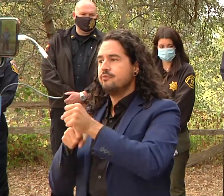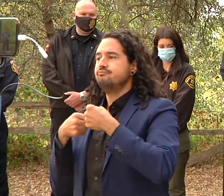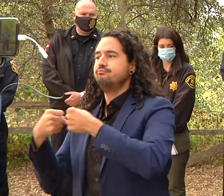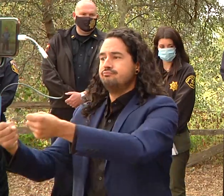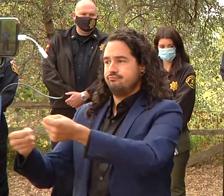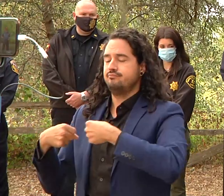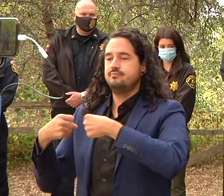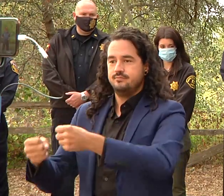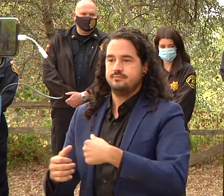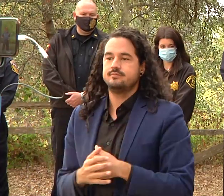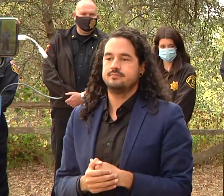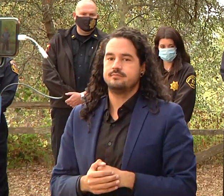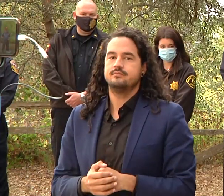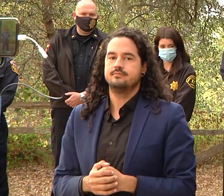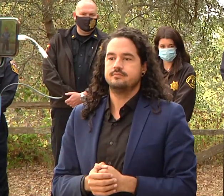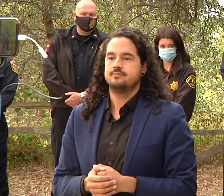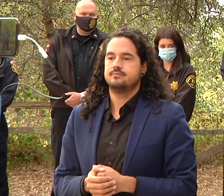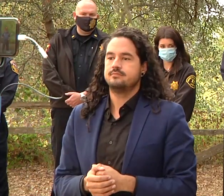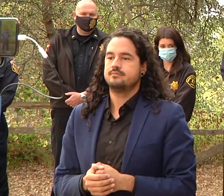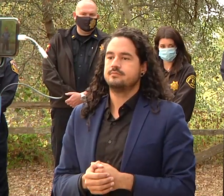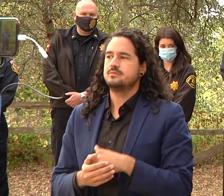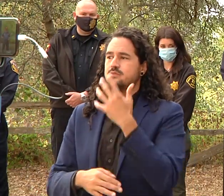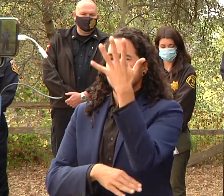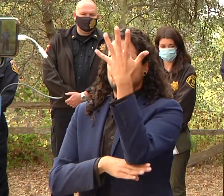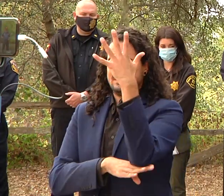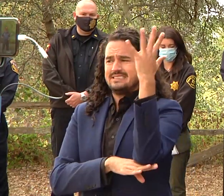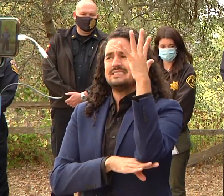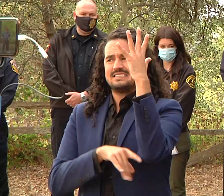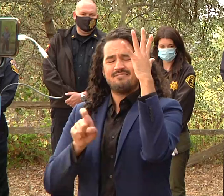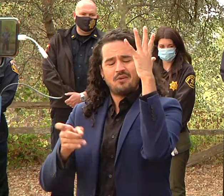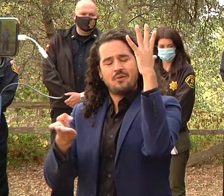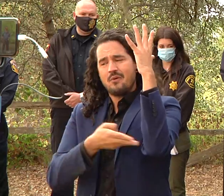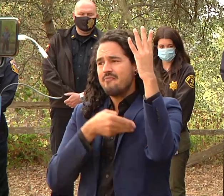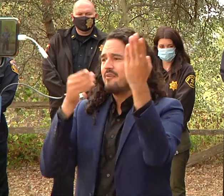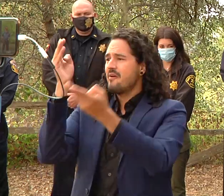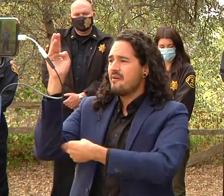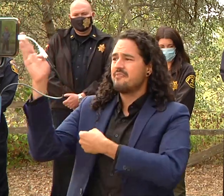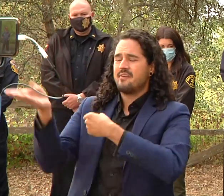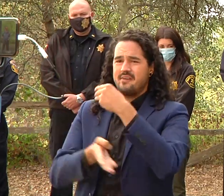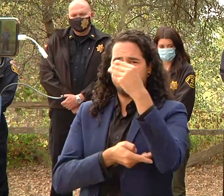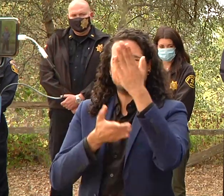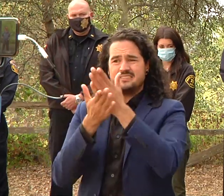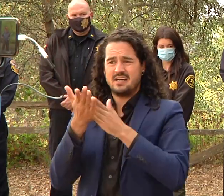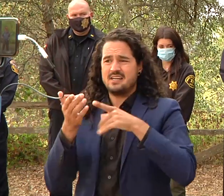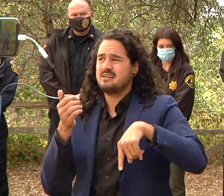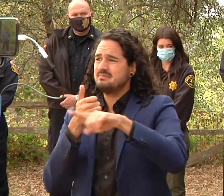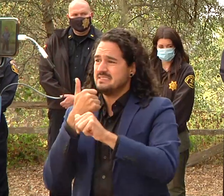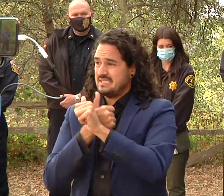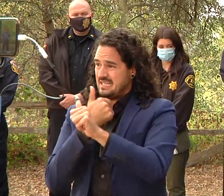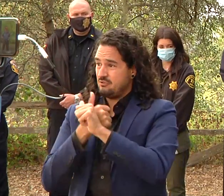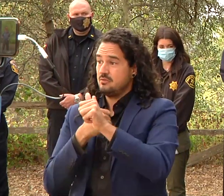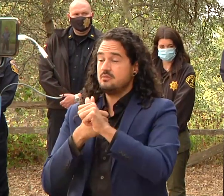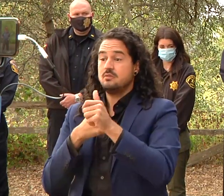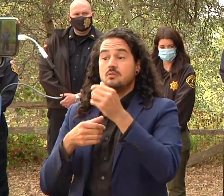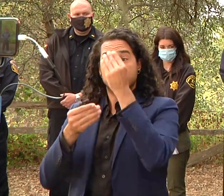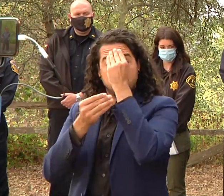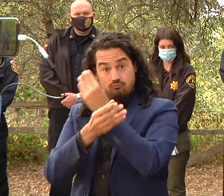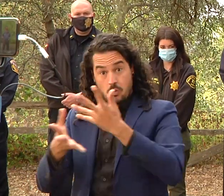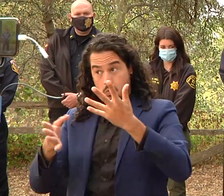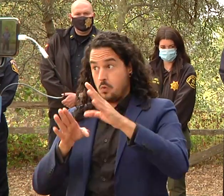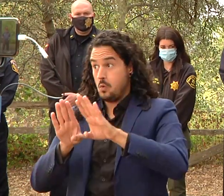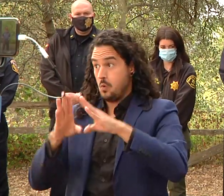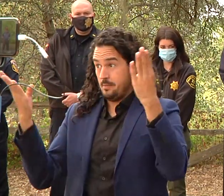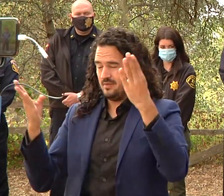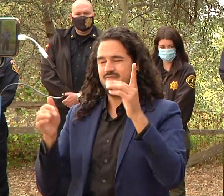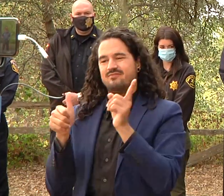come down uh for the safety of motorists once they open those areas um and we have we have a total of three crews out there doing that